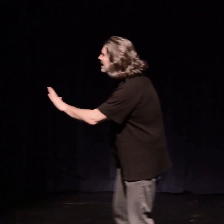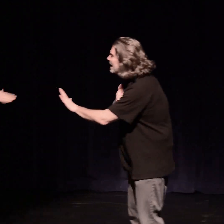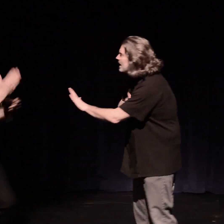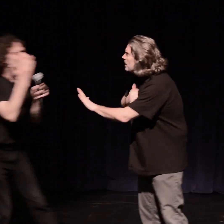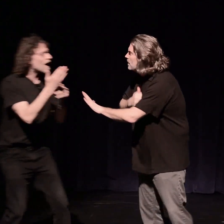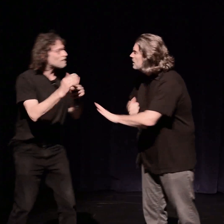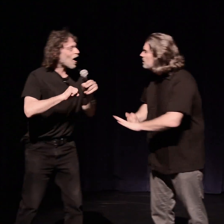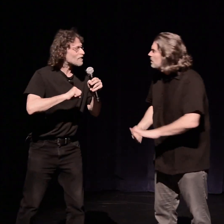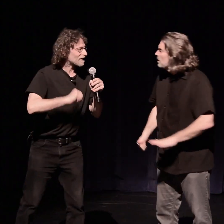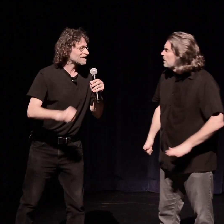I'll stop coughing.